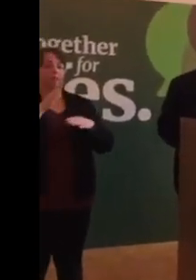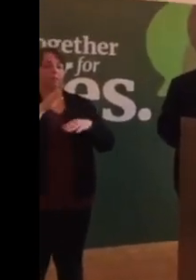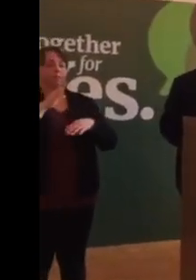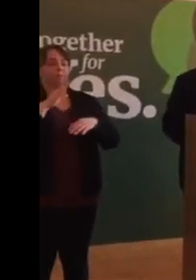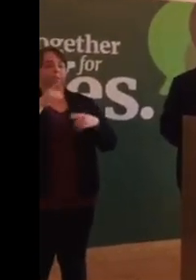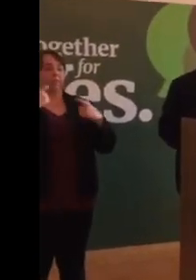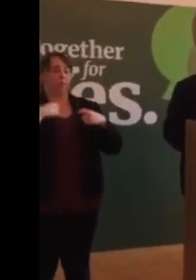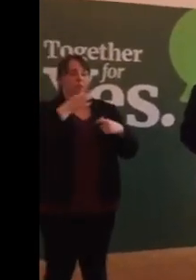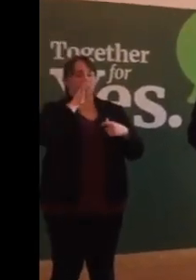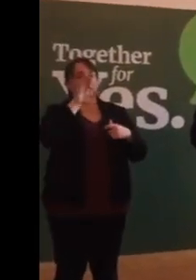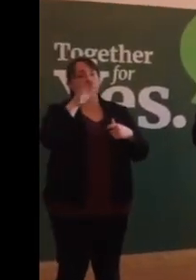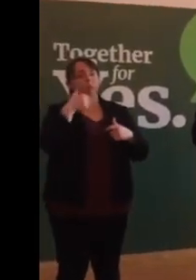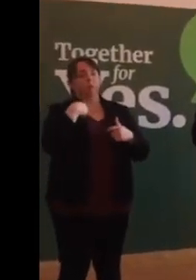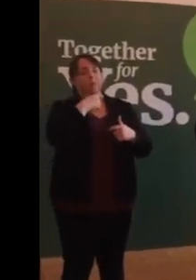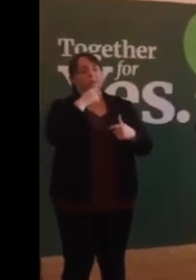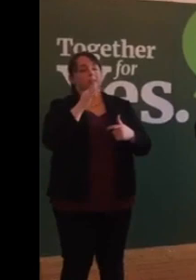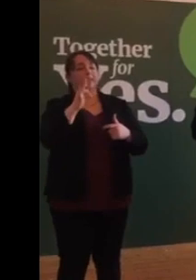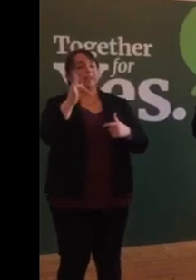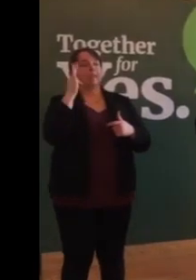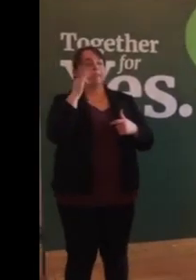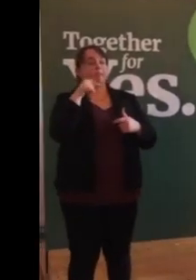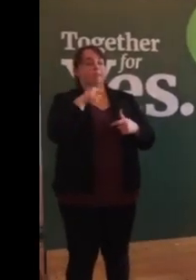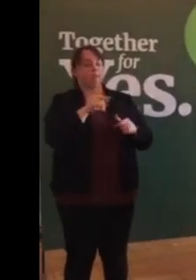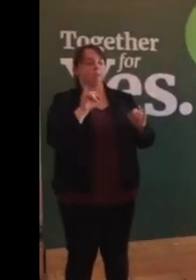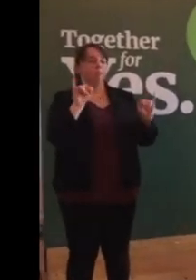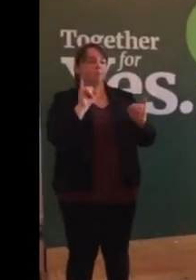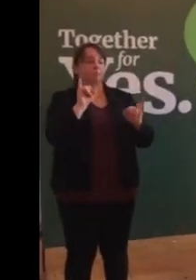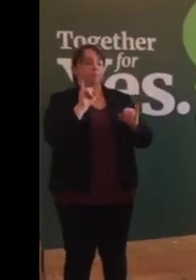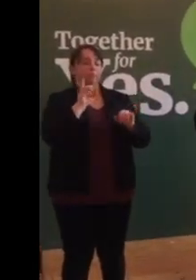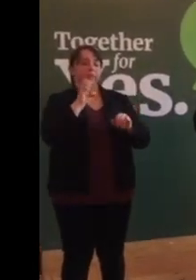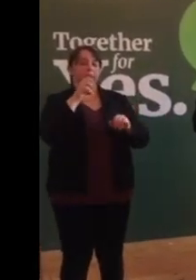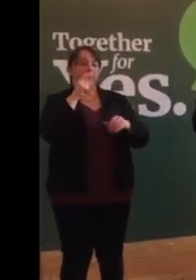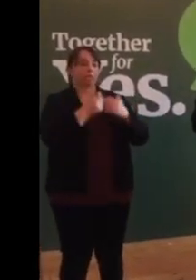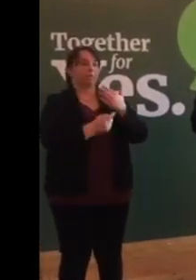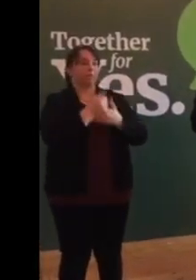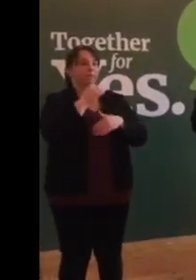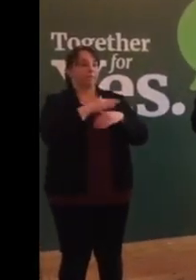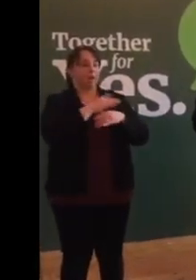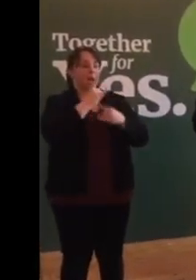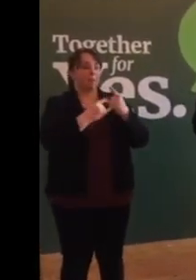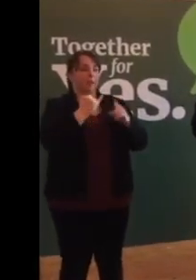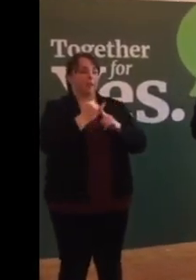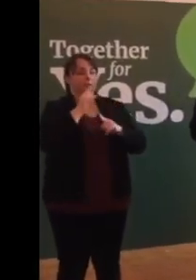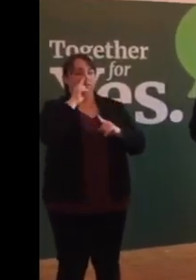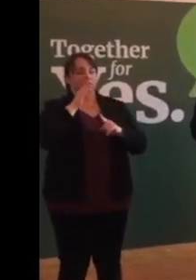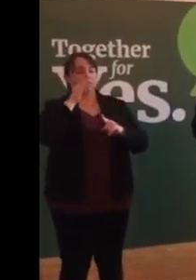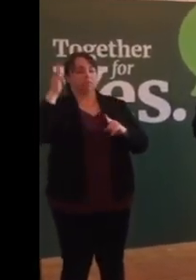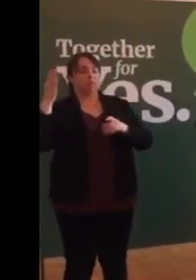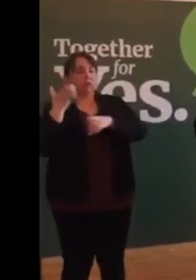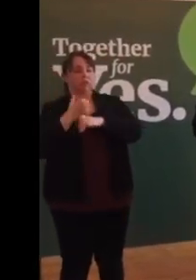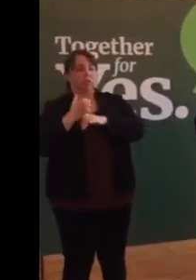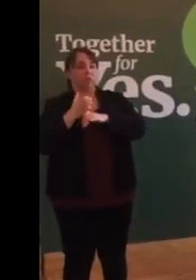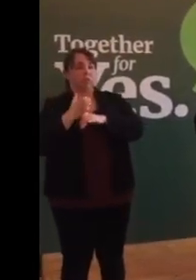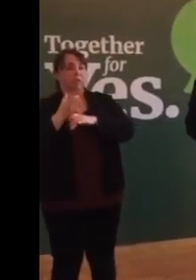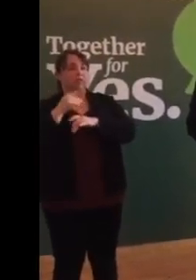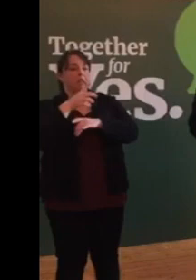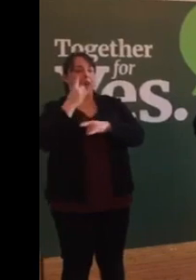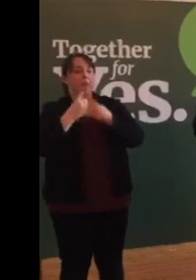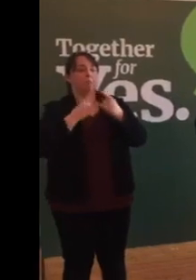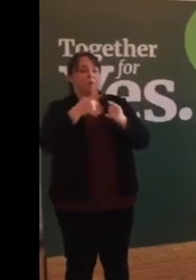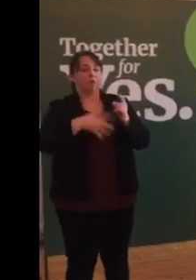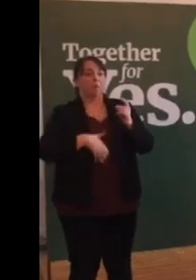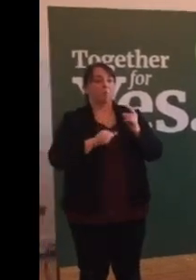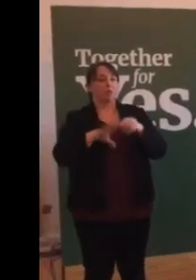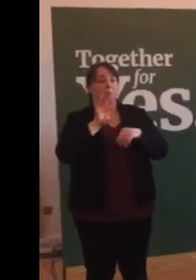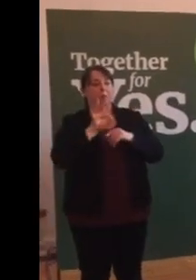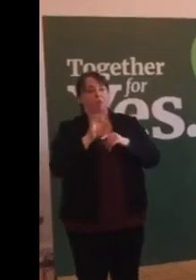we infer that if these dreadful events occurred in a neighbouring country that Savita would have had her termination on Monday or perhaps